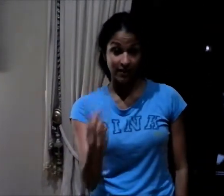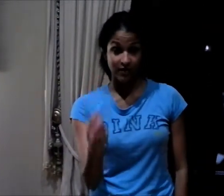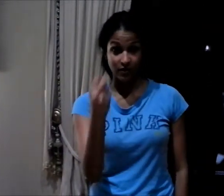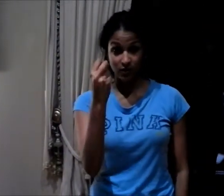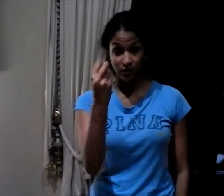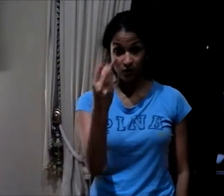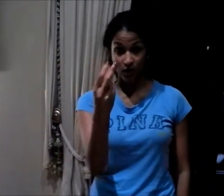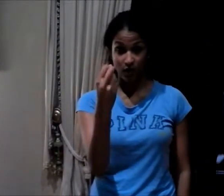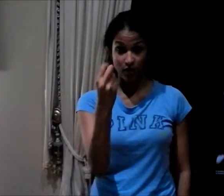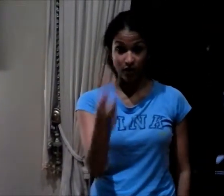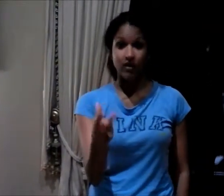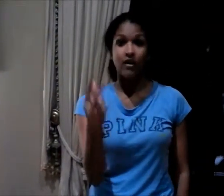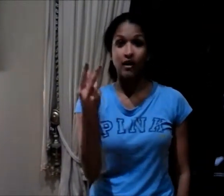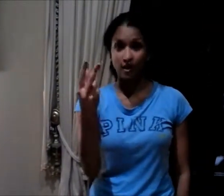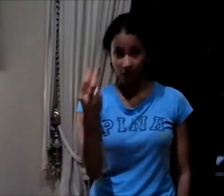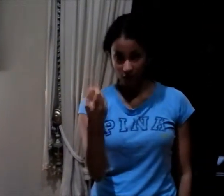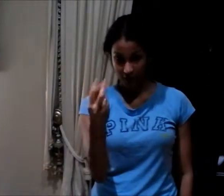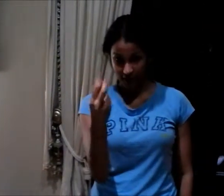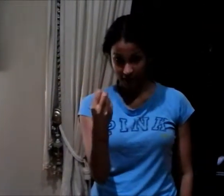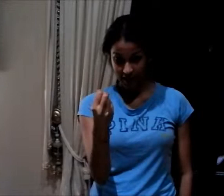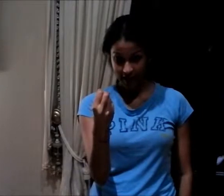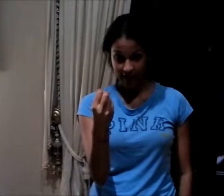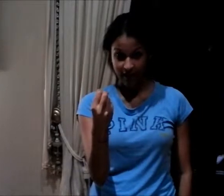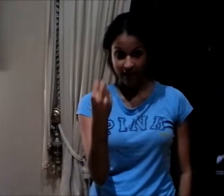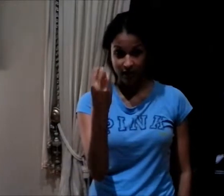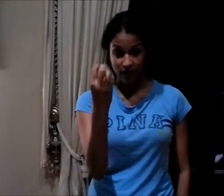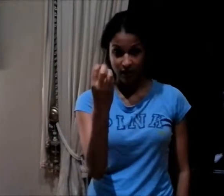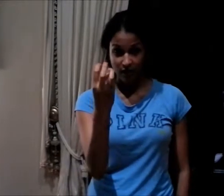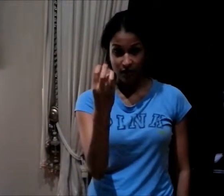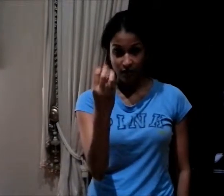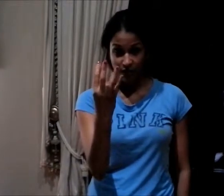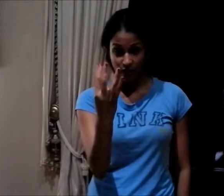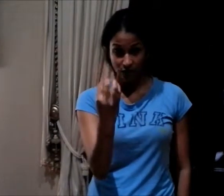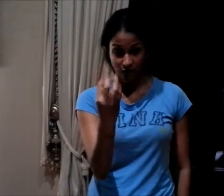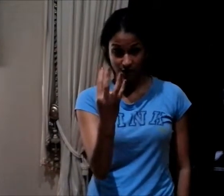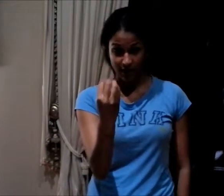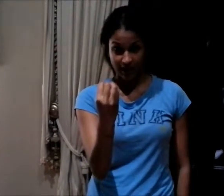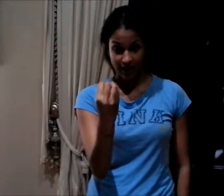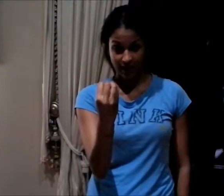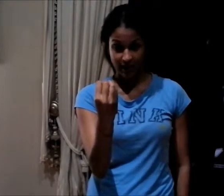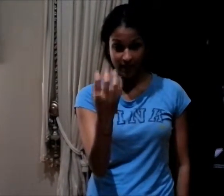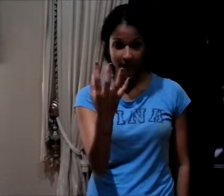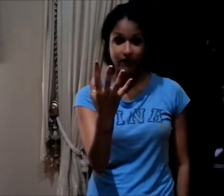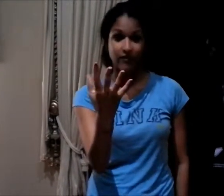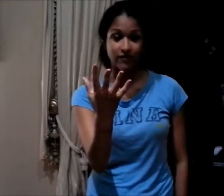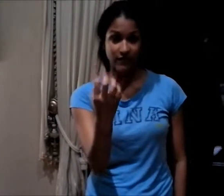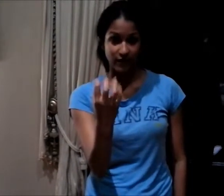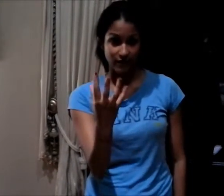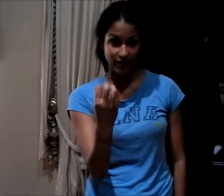12, 13, 14, 15,